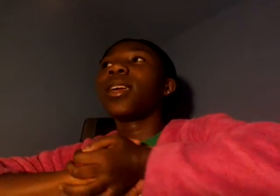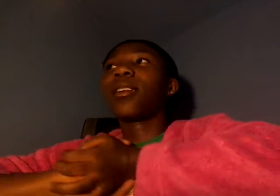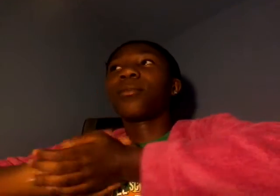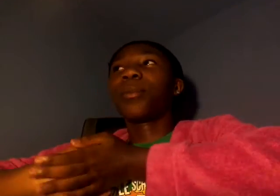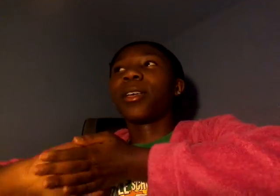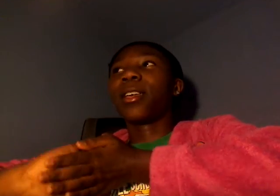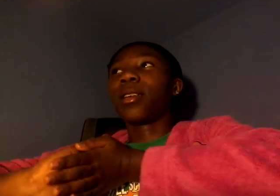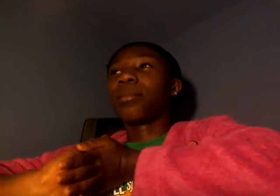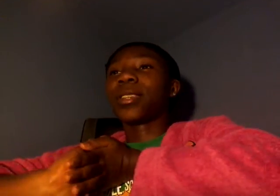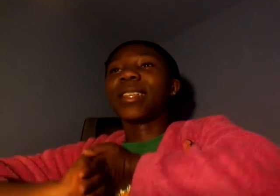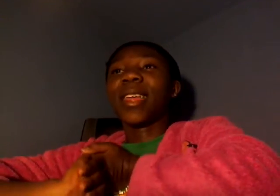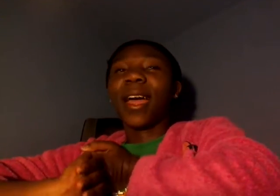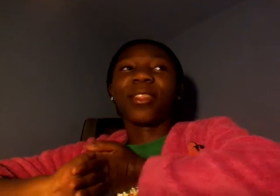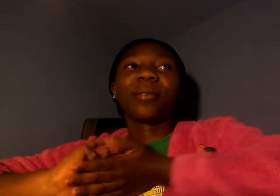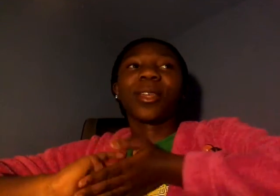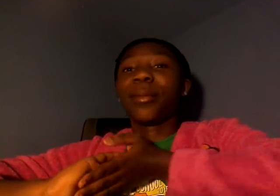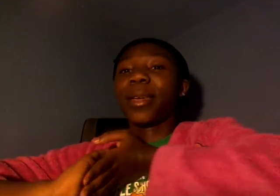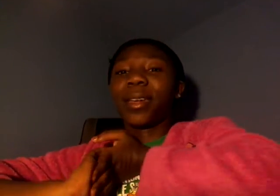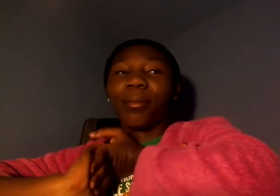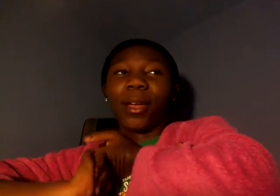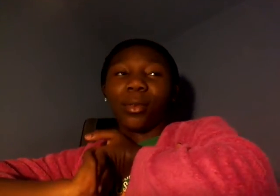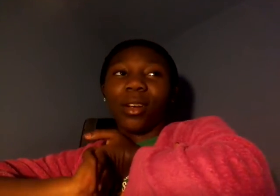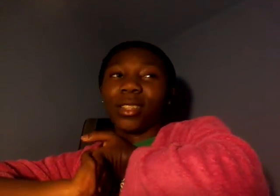and but besides that i think i'm just gonna be making my own content